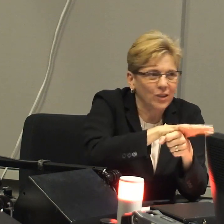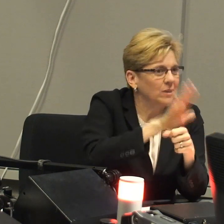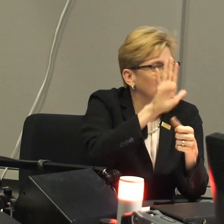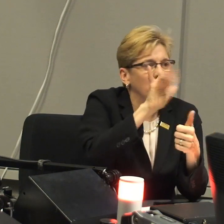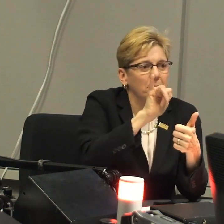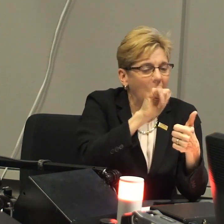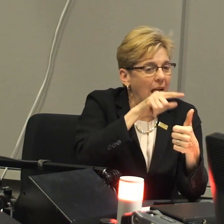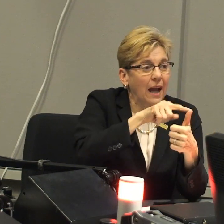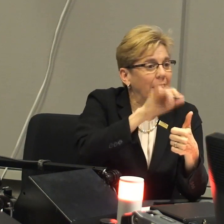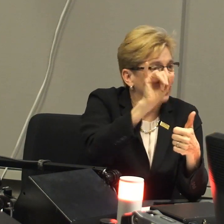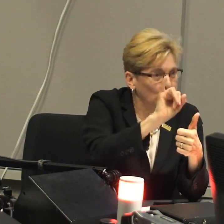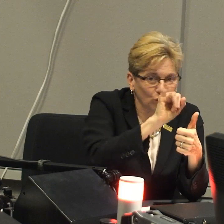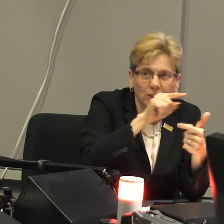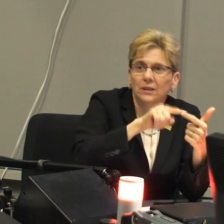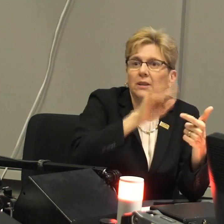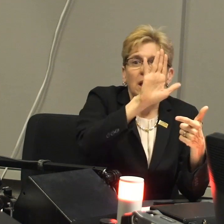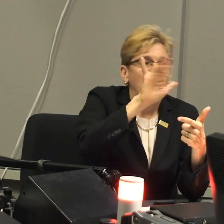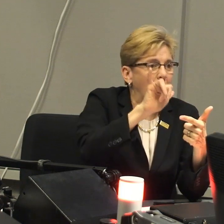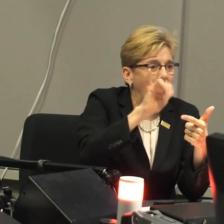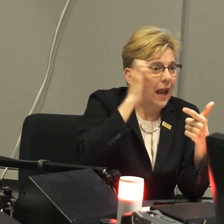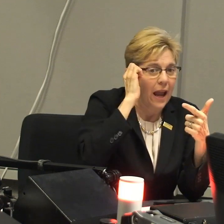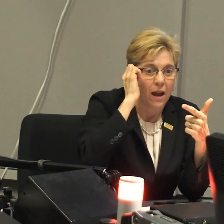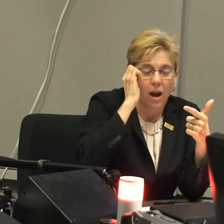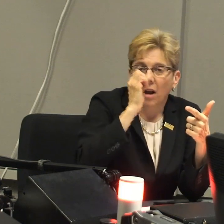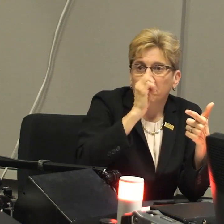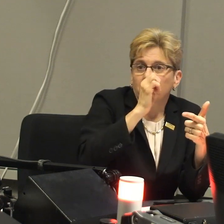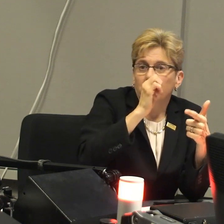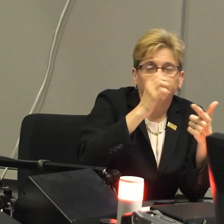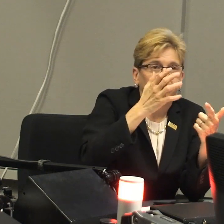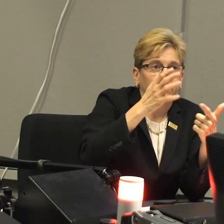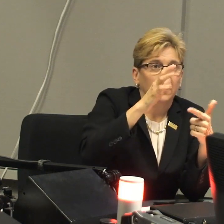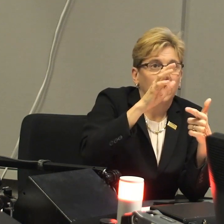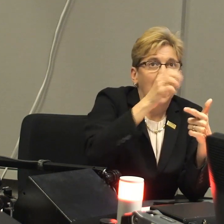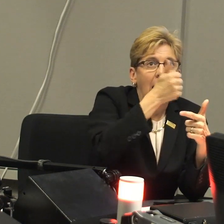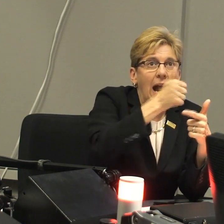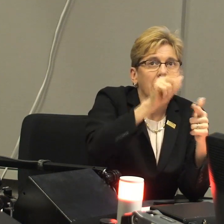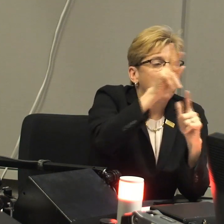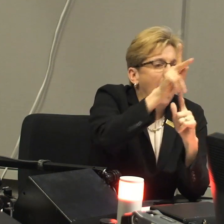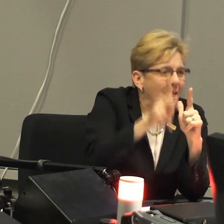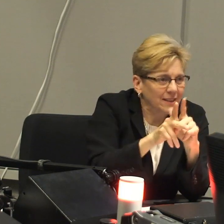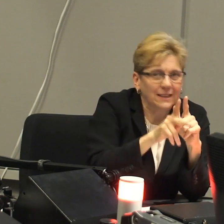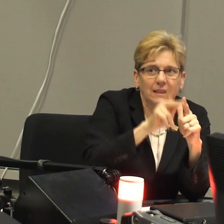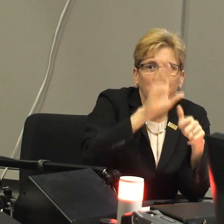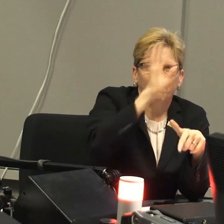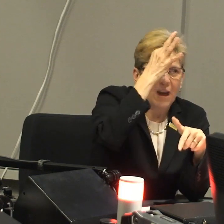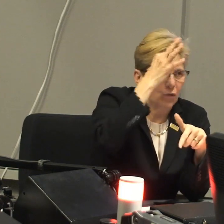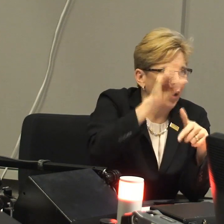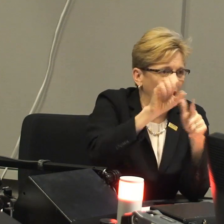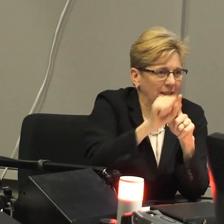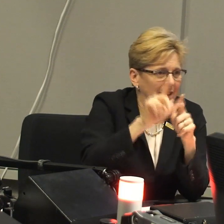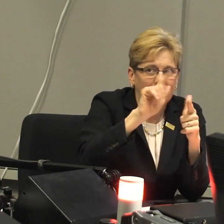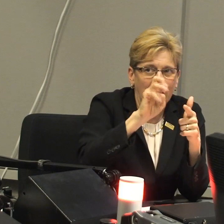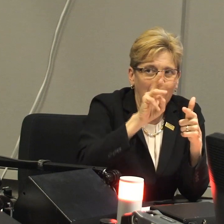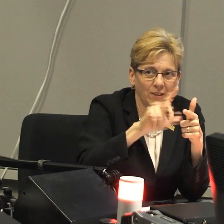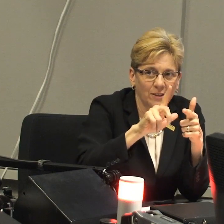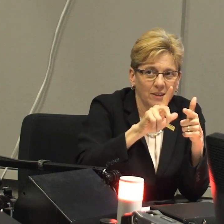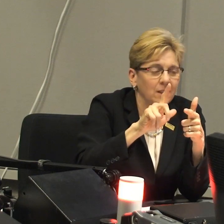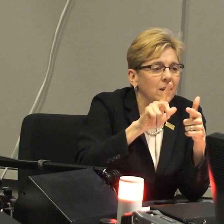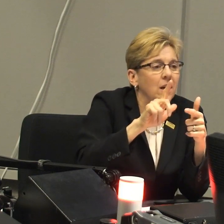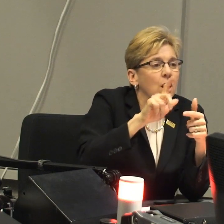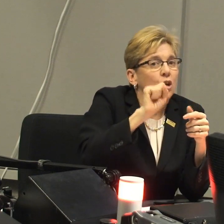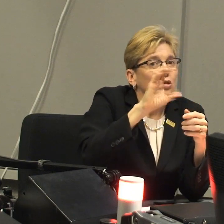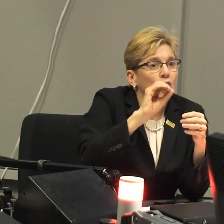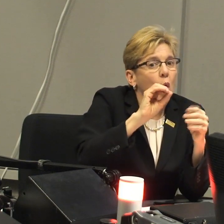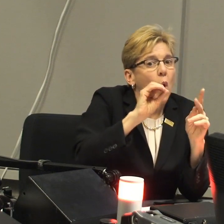But that's not covered, of course, by insurances nor is it really provided by through any policy